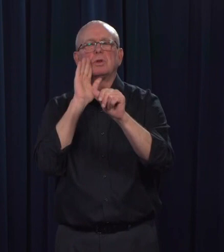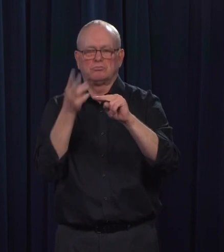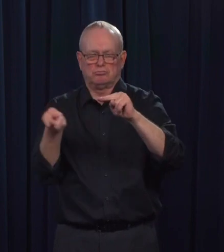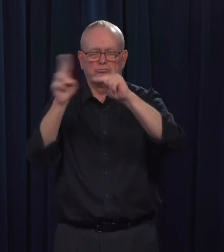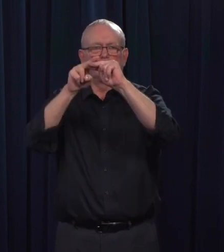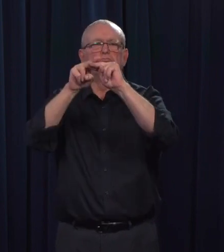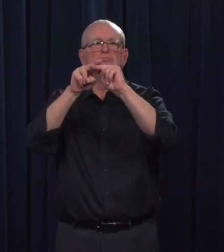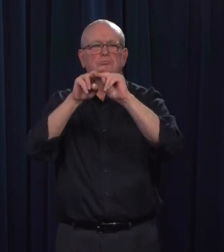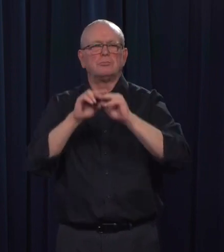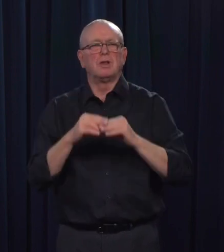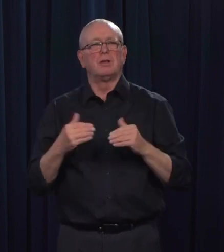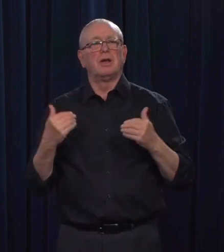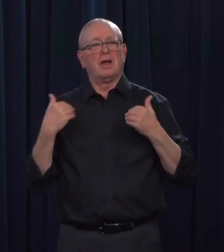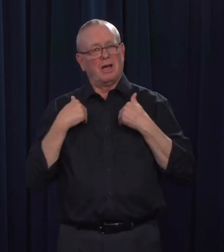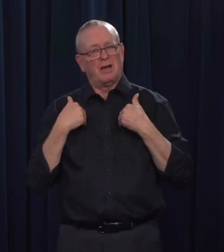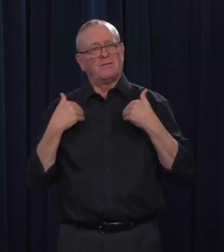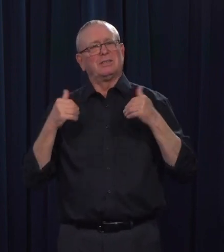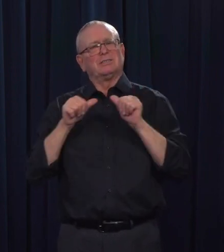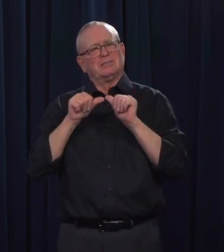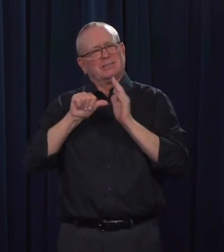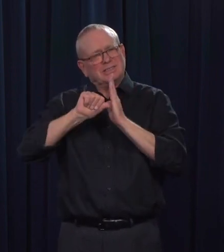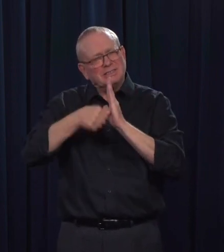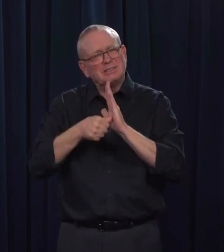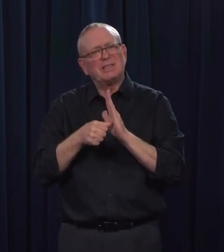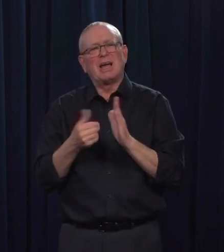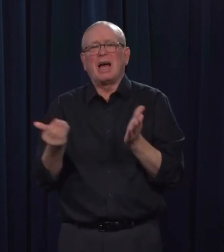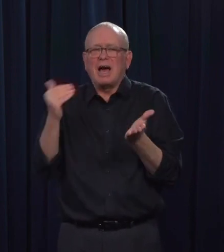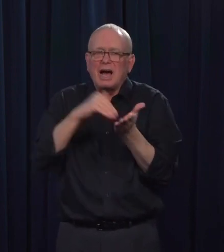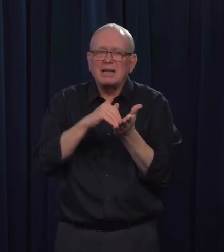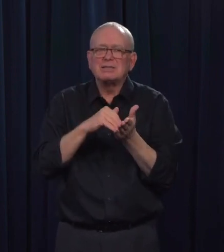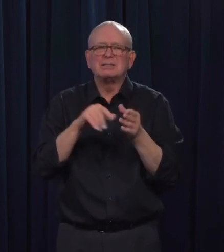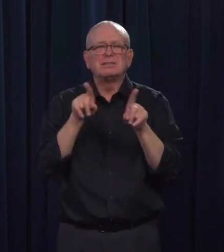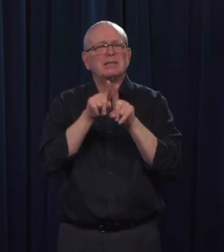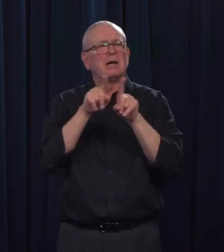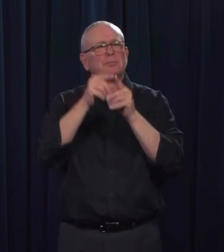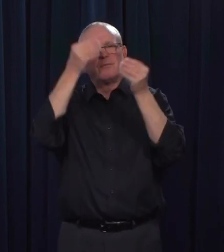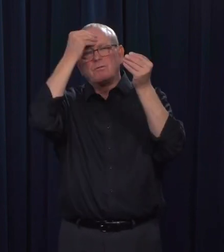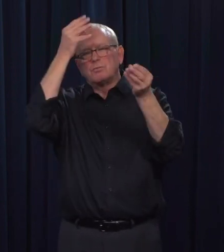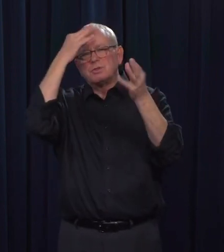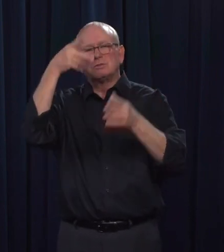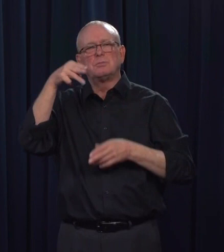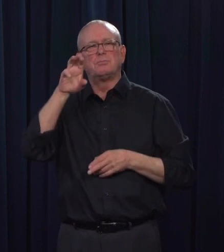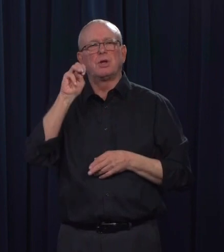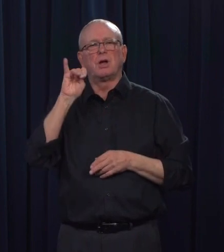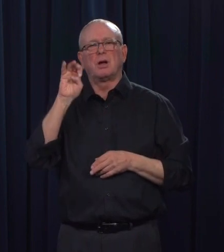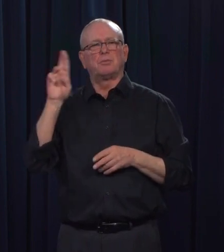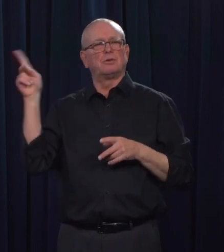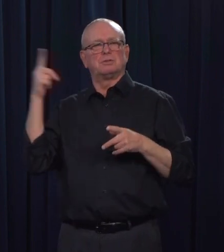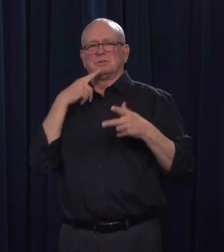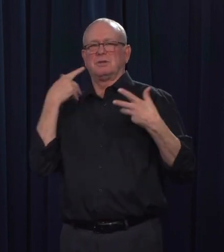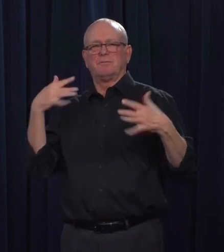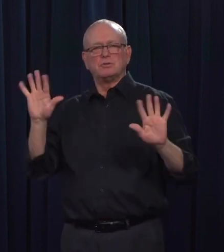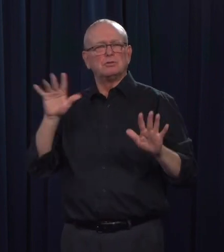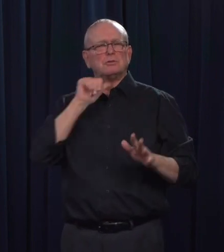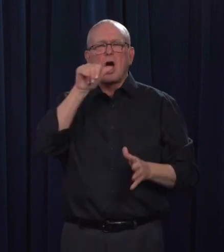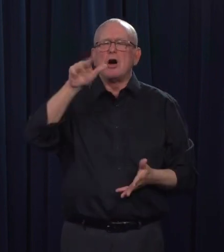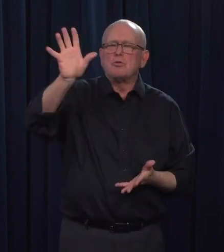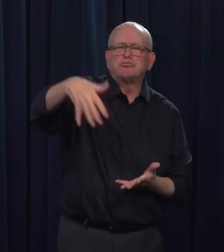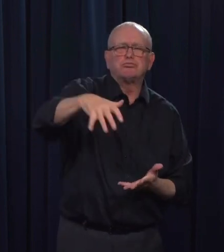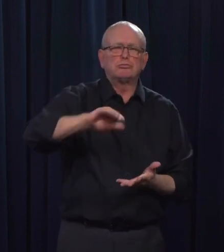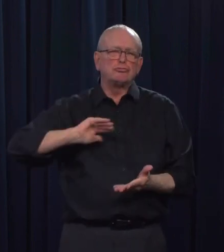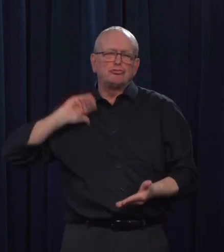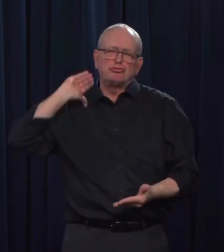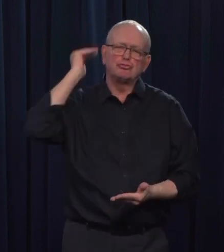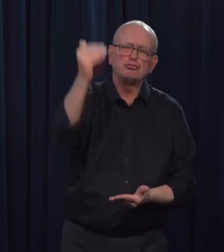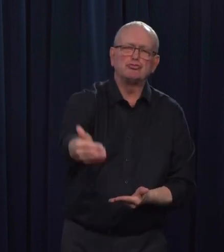daily essentials. The system is intact and people should be mindful of a rational panic buying and the effect it has